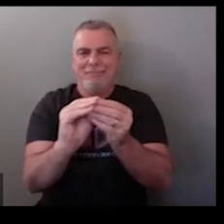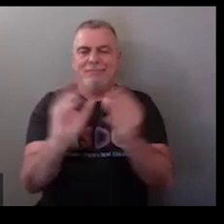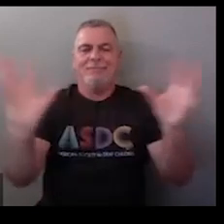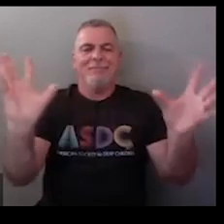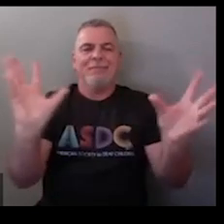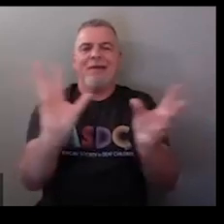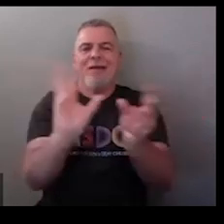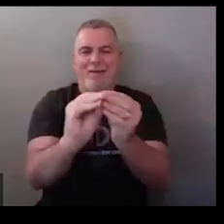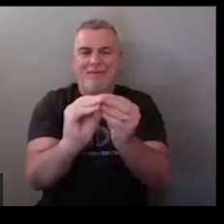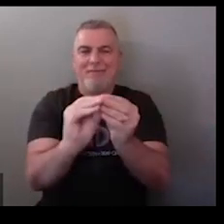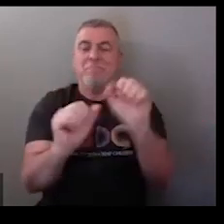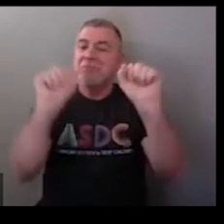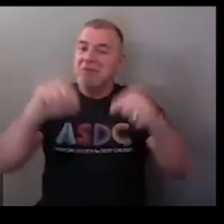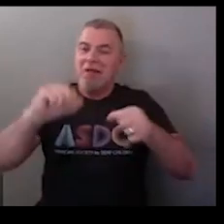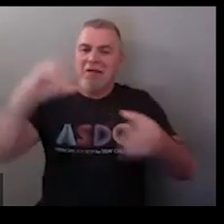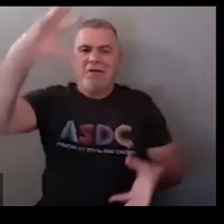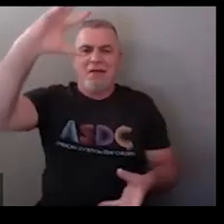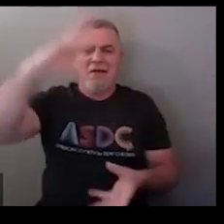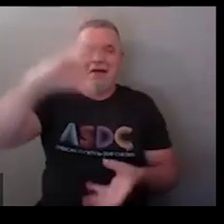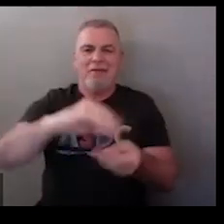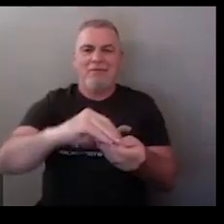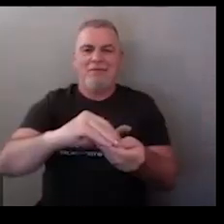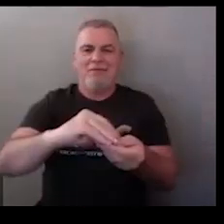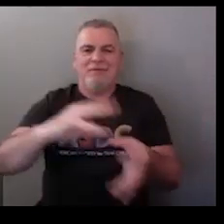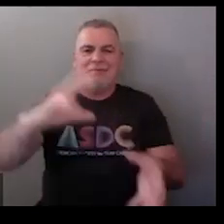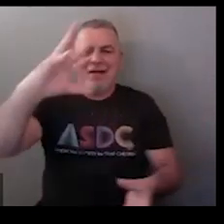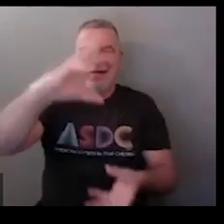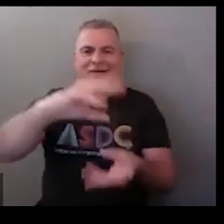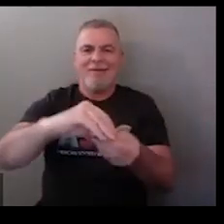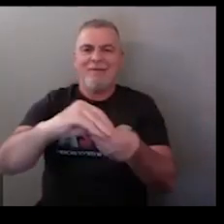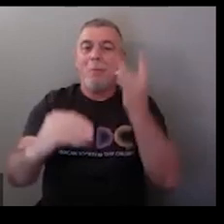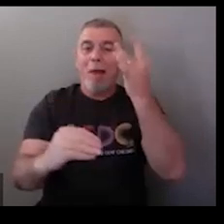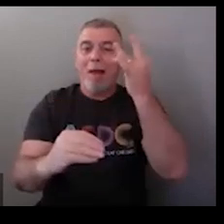this is add you can do it top to bottom